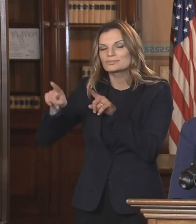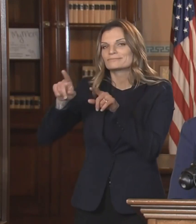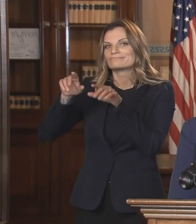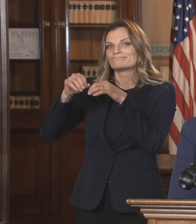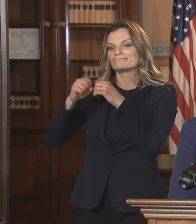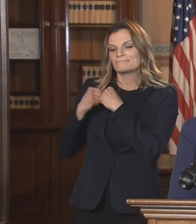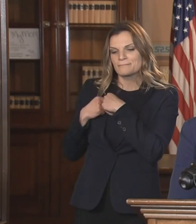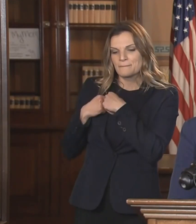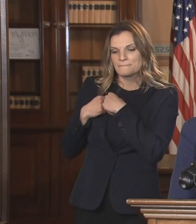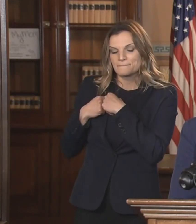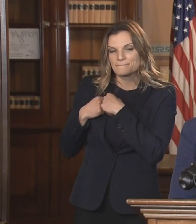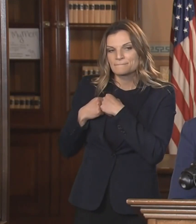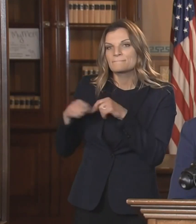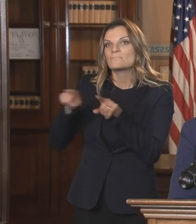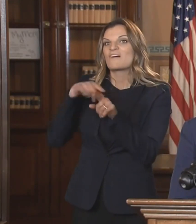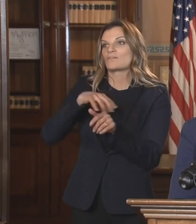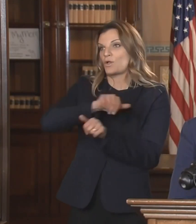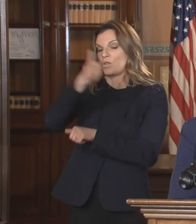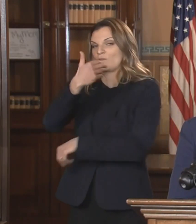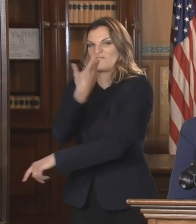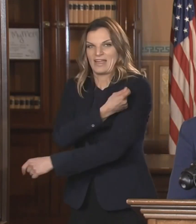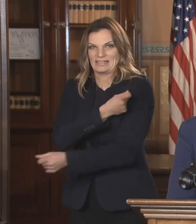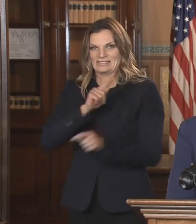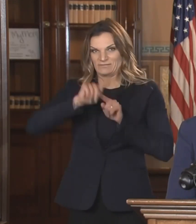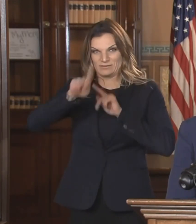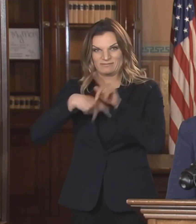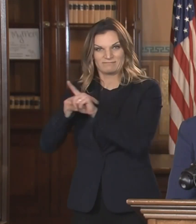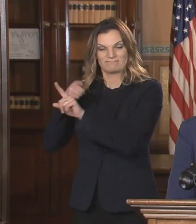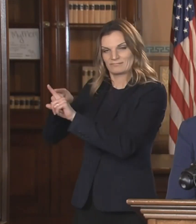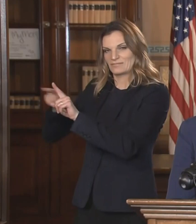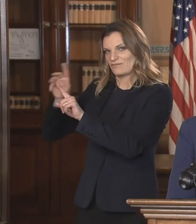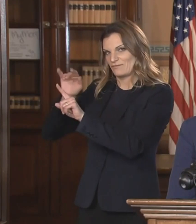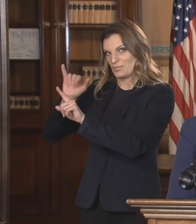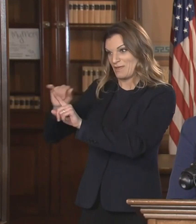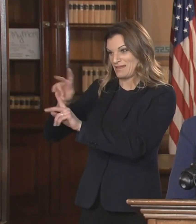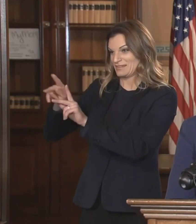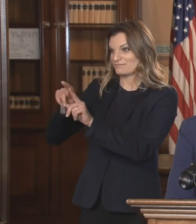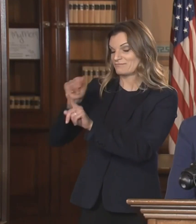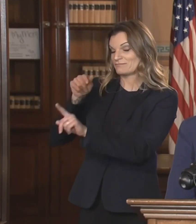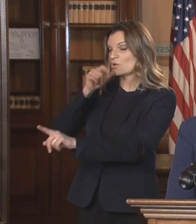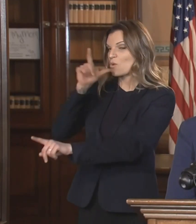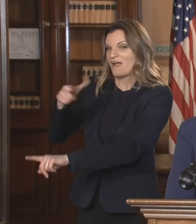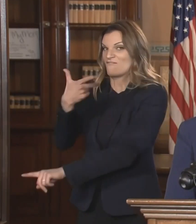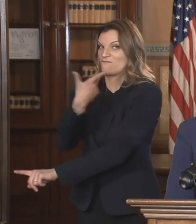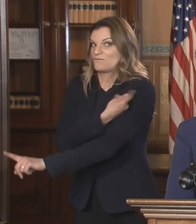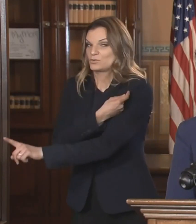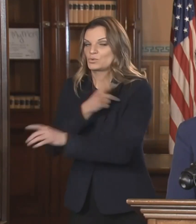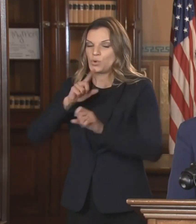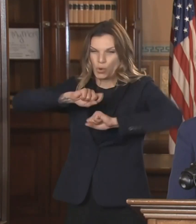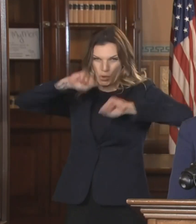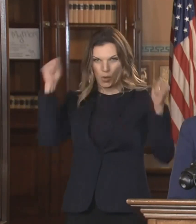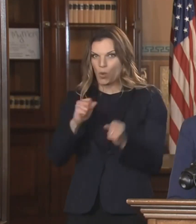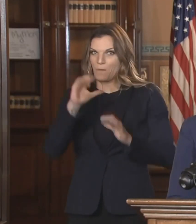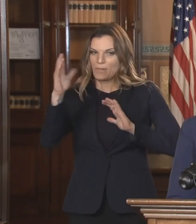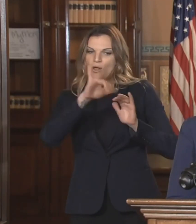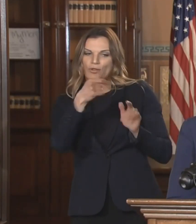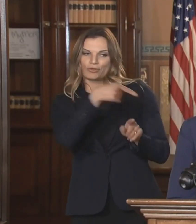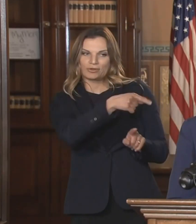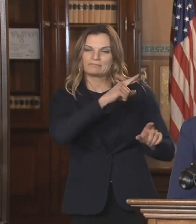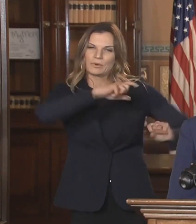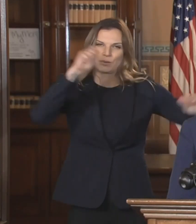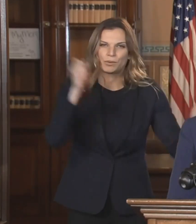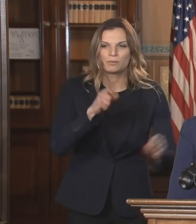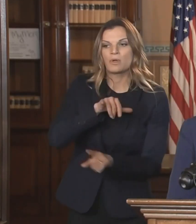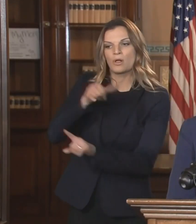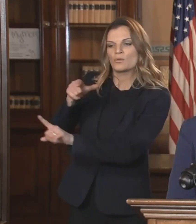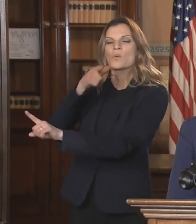to store and distribute the Moderna vaccine, which is not just which does not have to be stored at such a cold temperature. We're